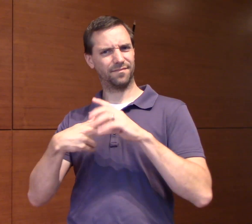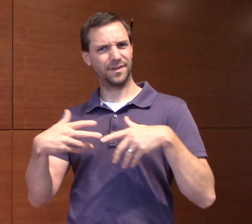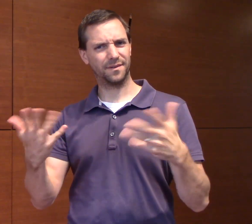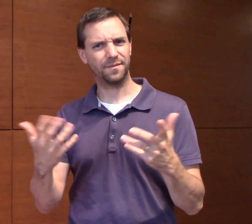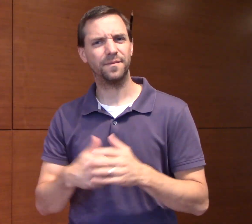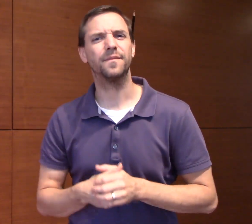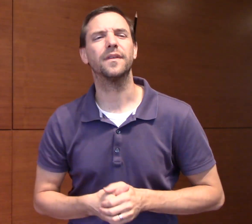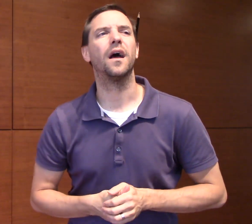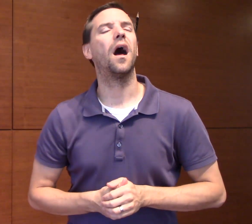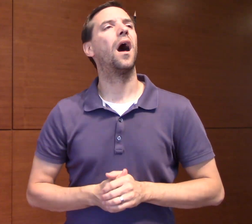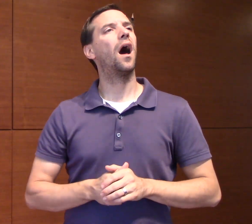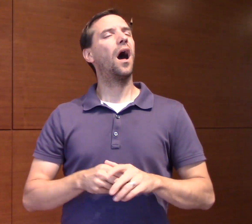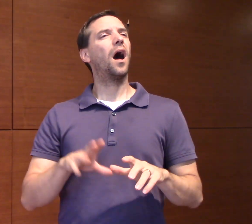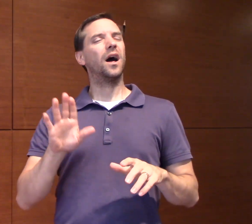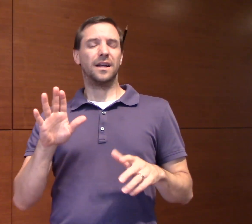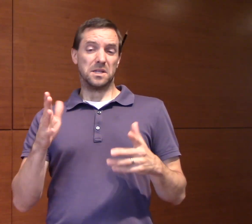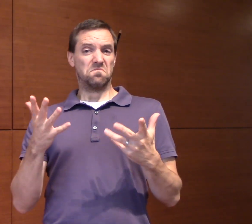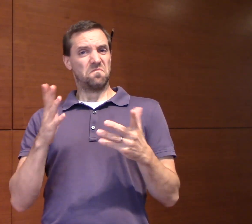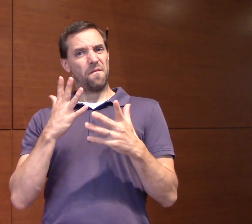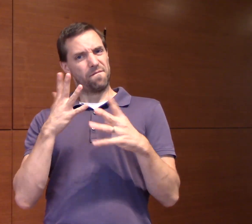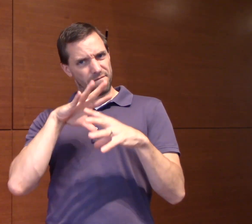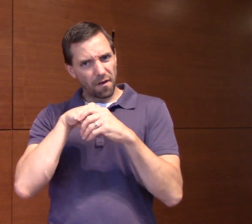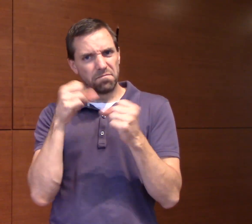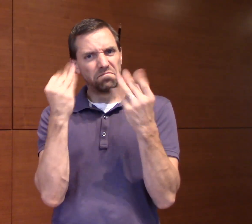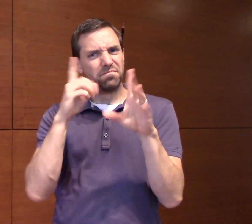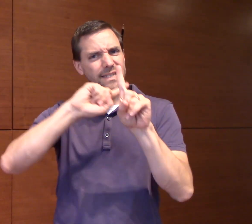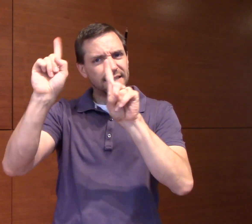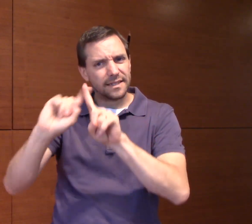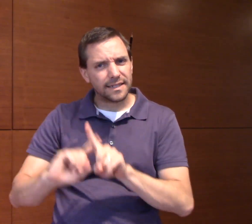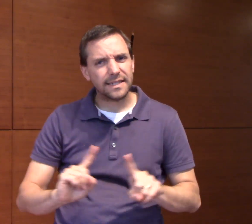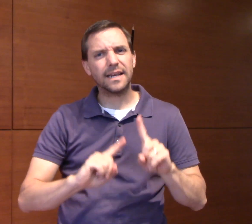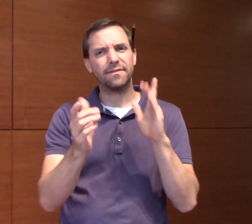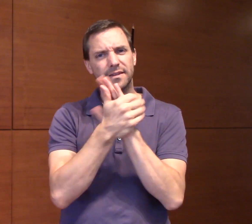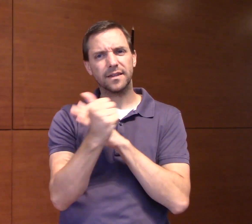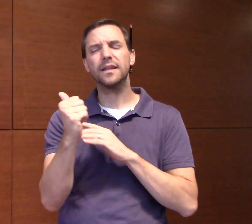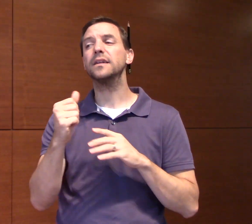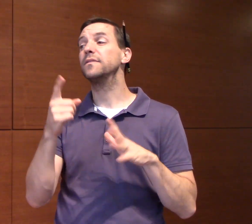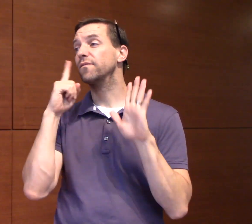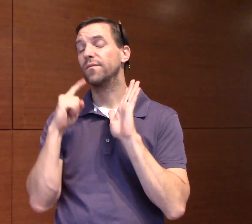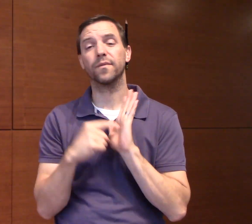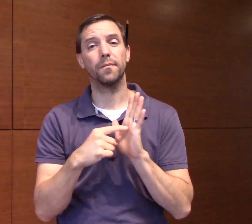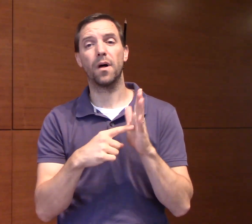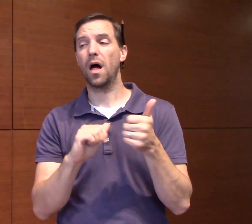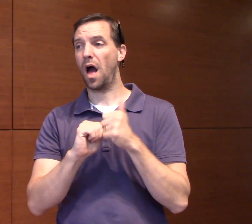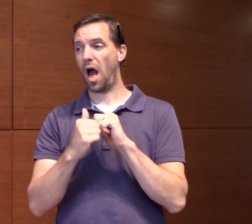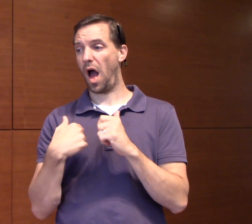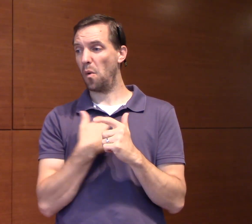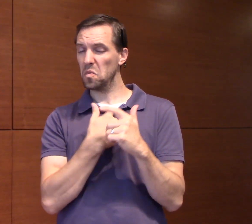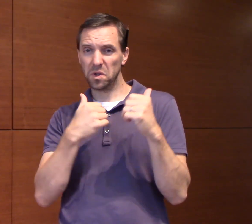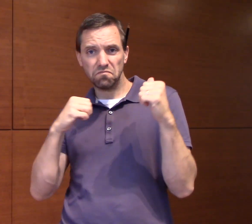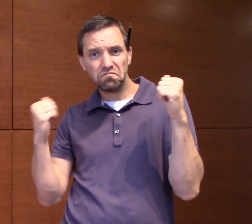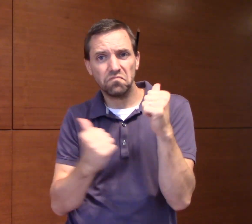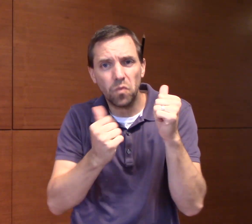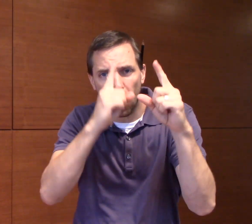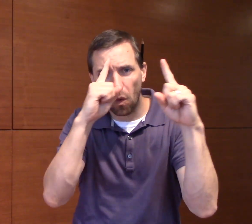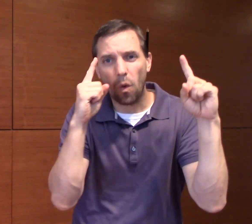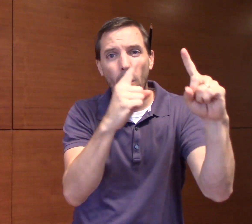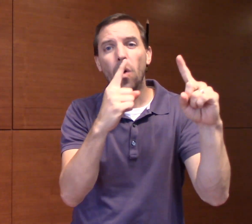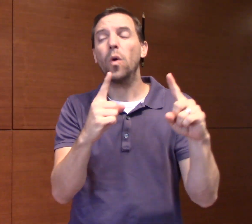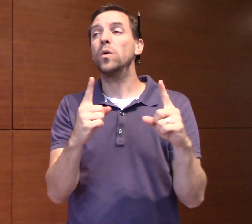So, what does executive function mean? Well, it involves lots of different cognitive skills. For example,